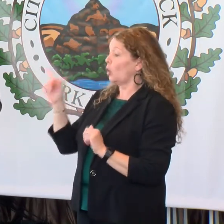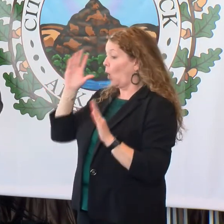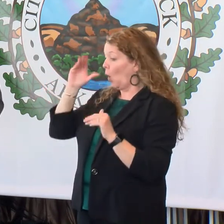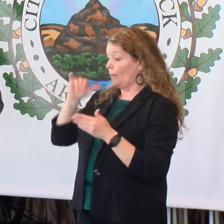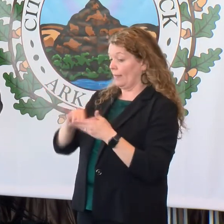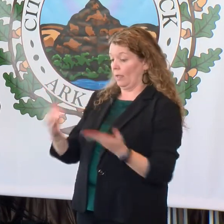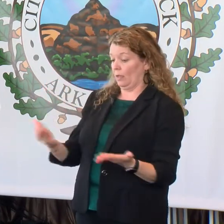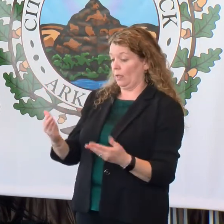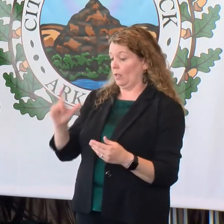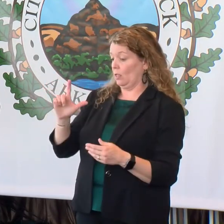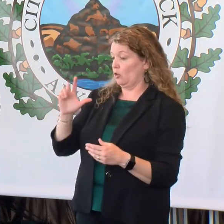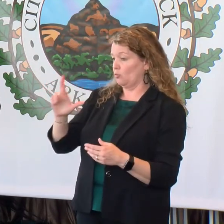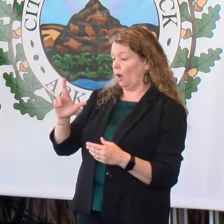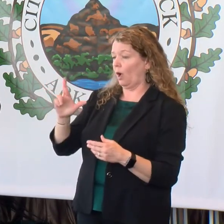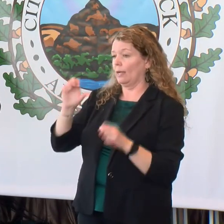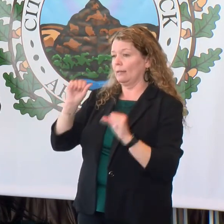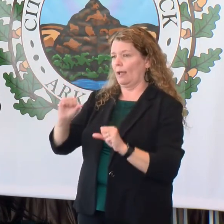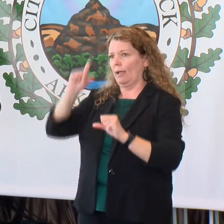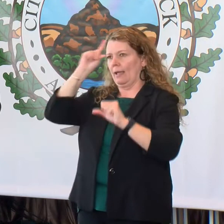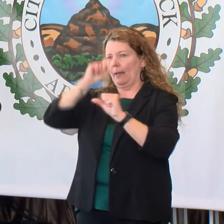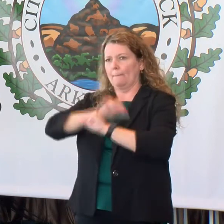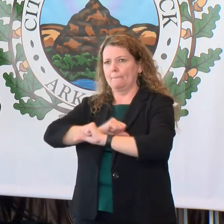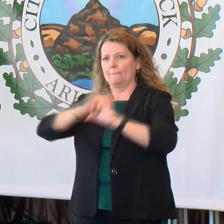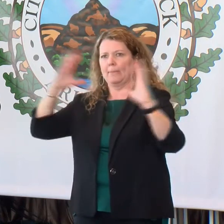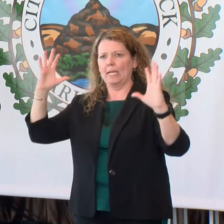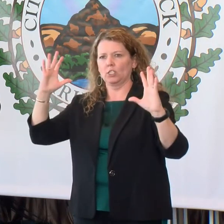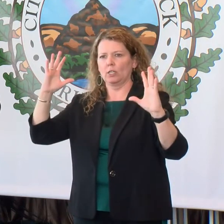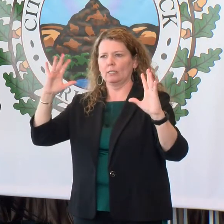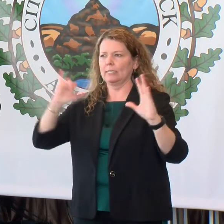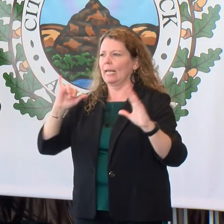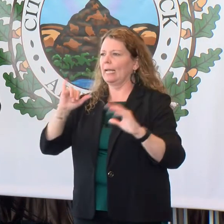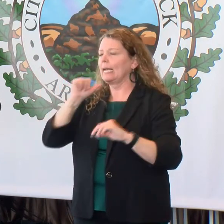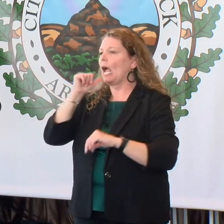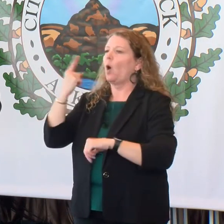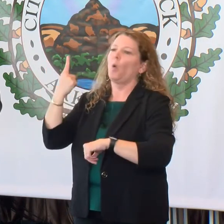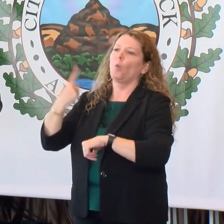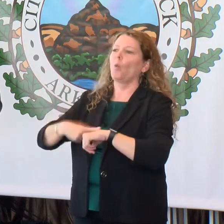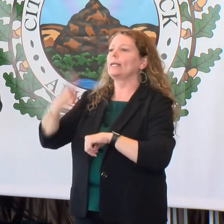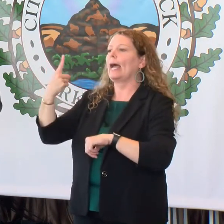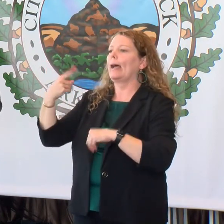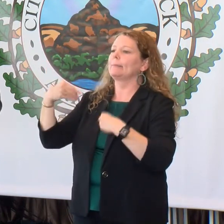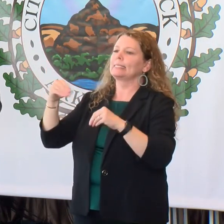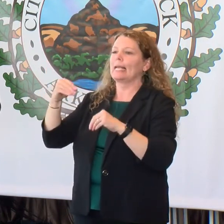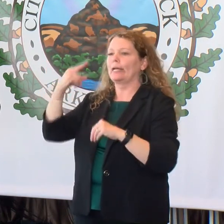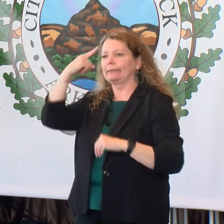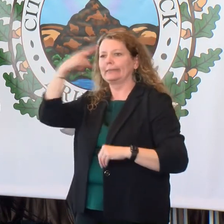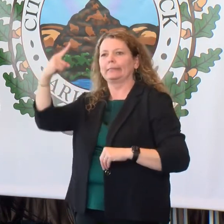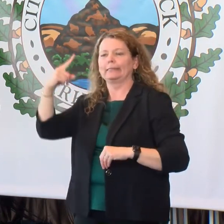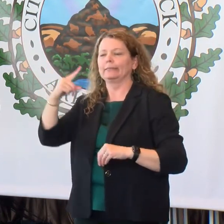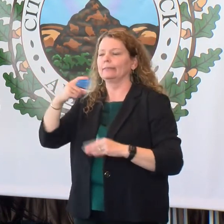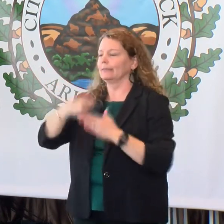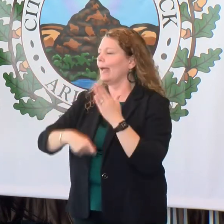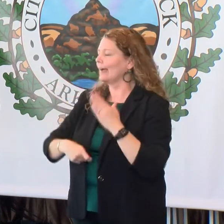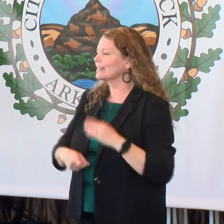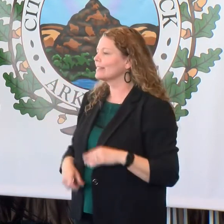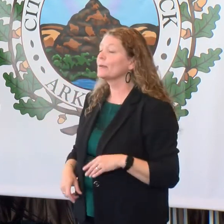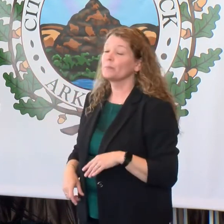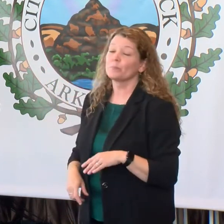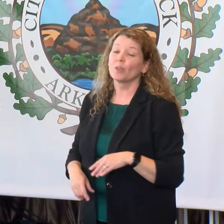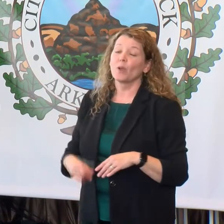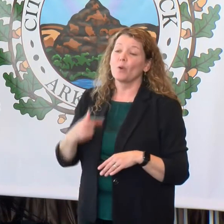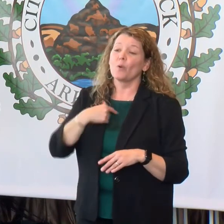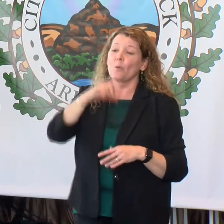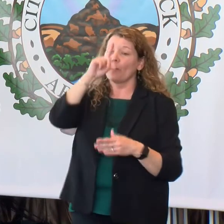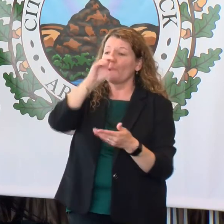Arkansas see the bigger picture and not just that it's a one-cent sales tax? Yes, we believe that the residents